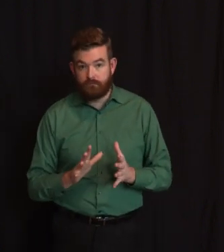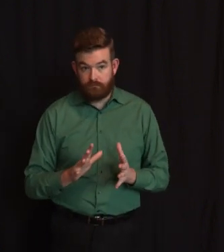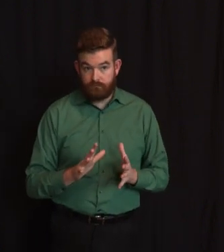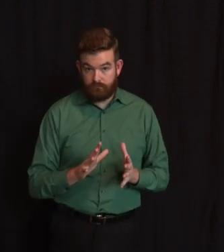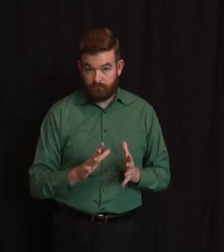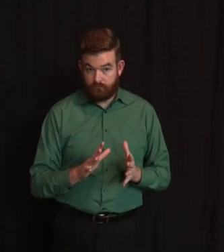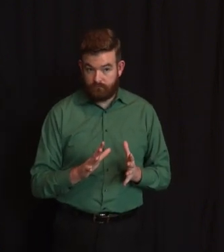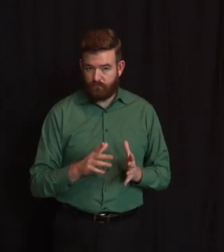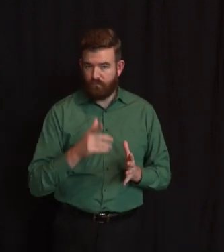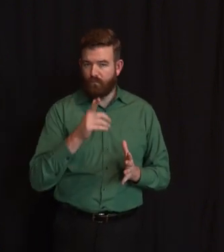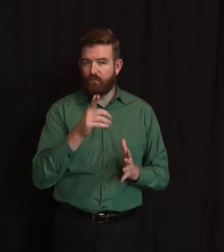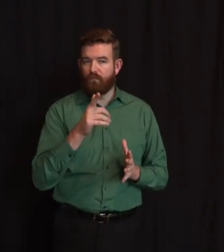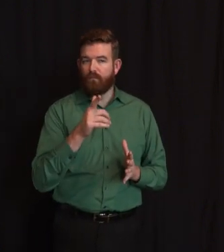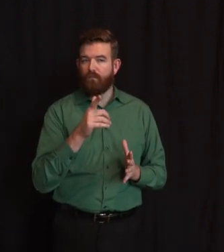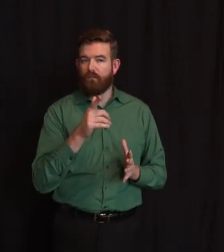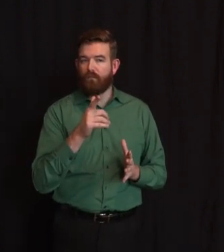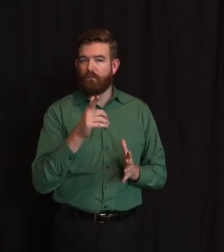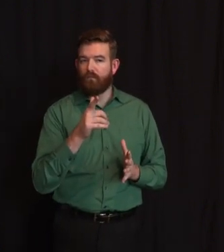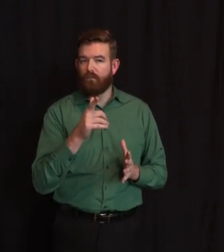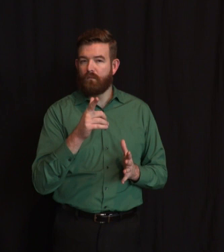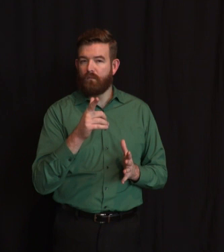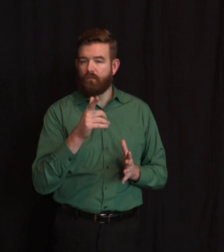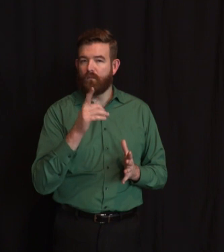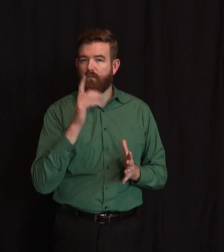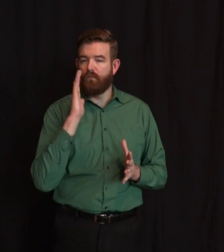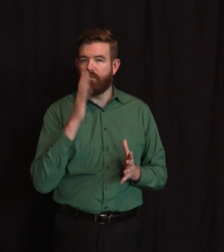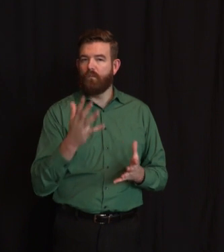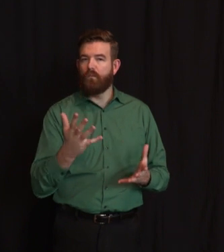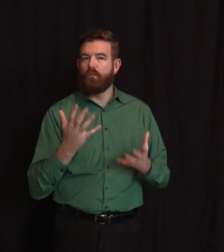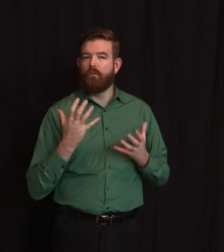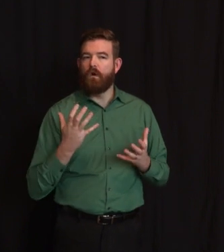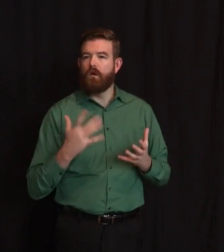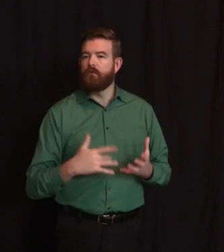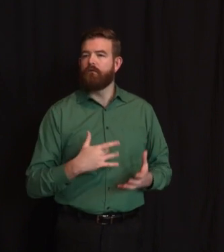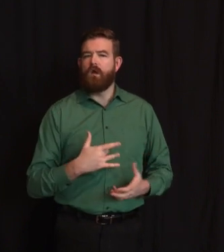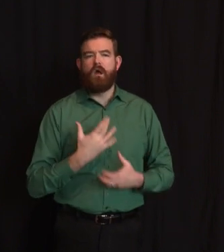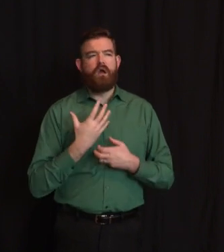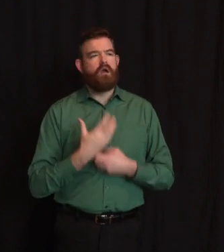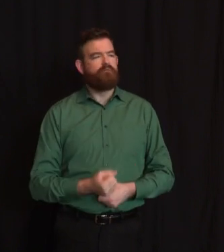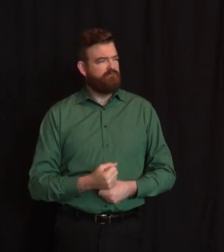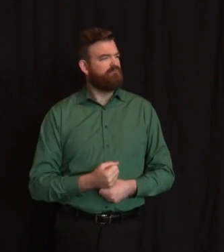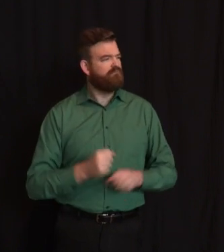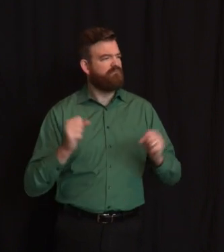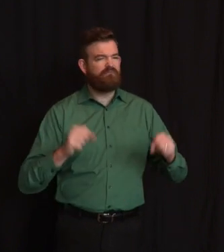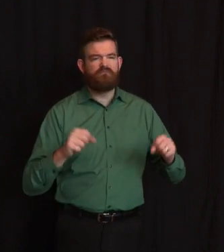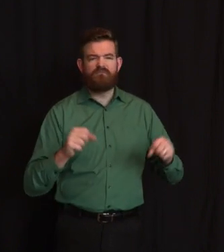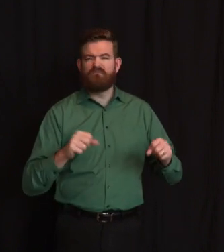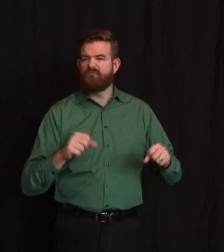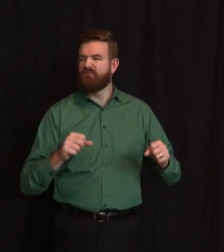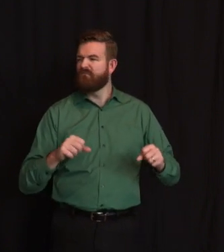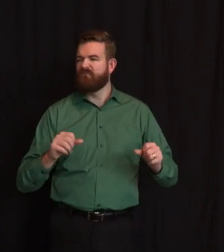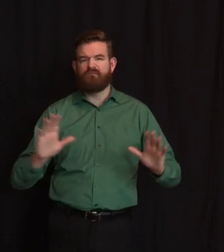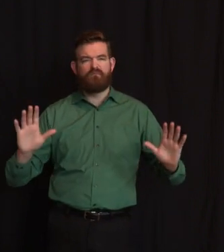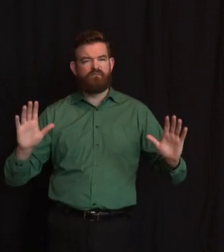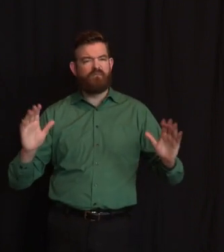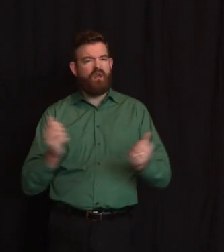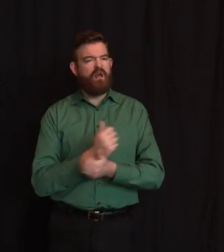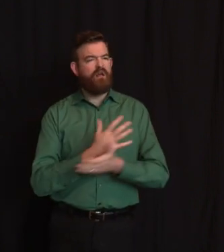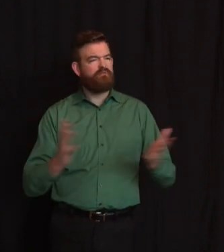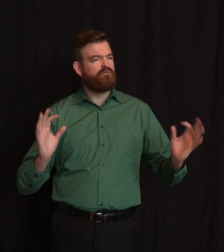place that is doing everything it can to identify any re-ignition of this virus, and that it's